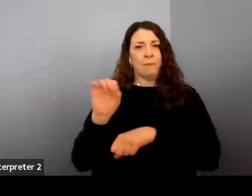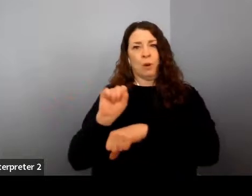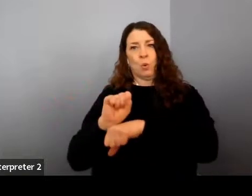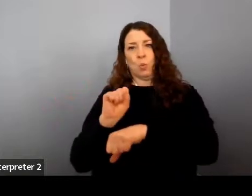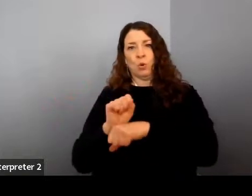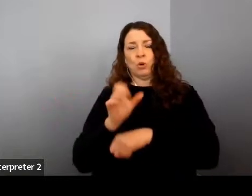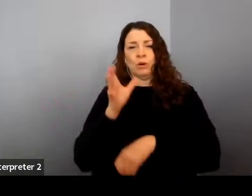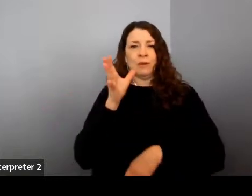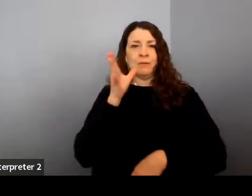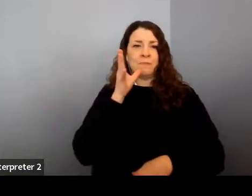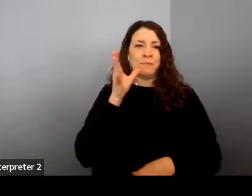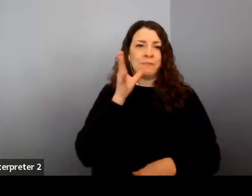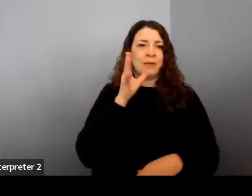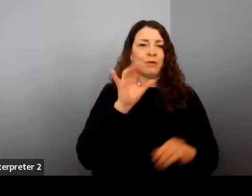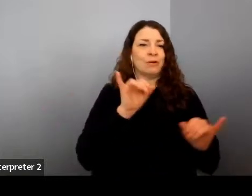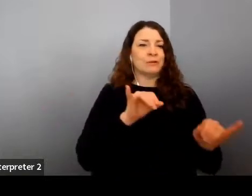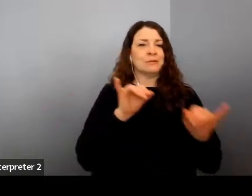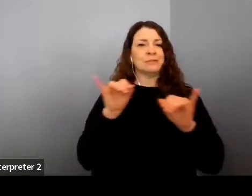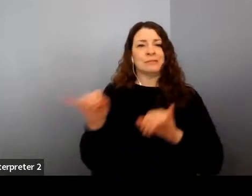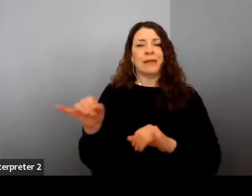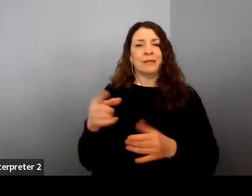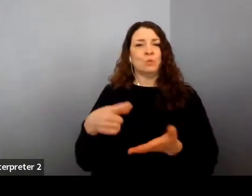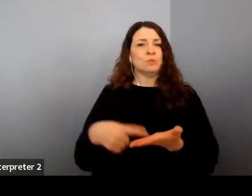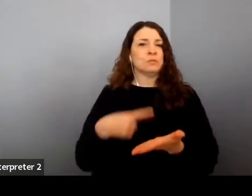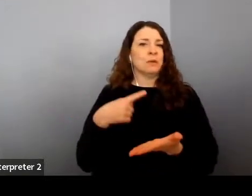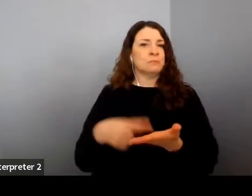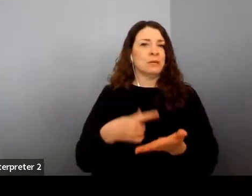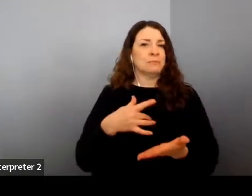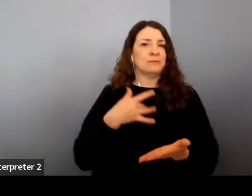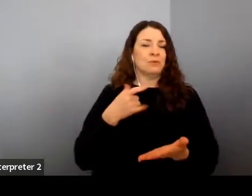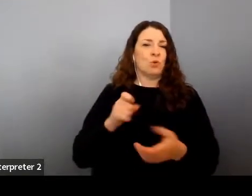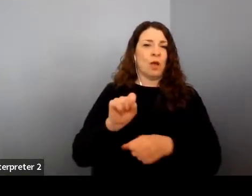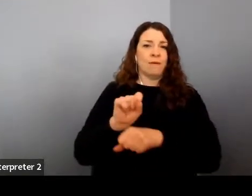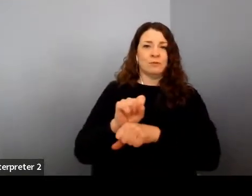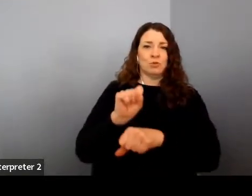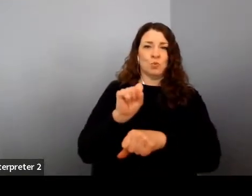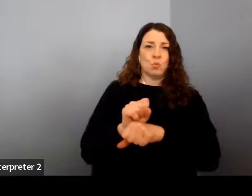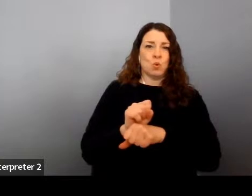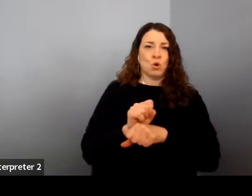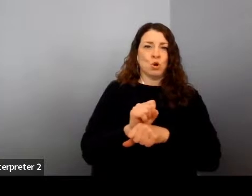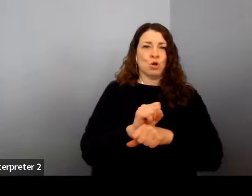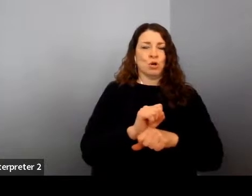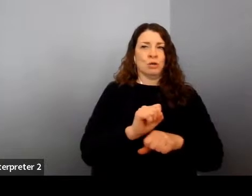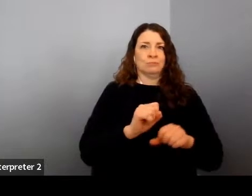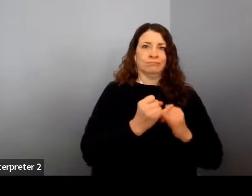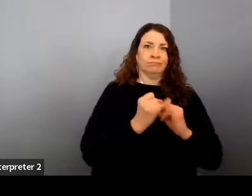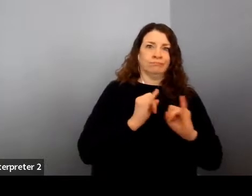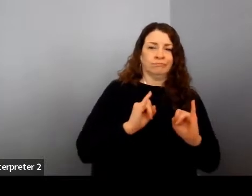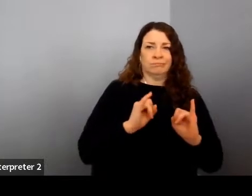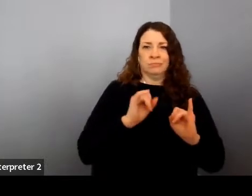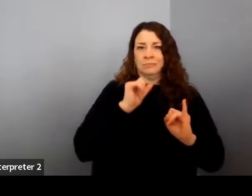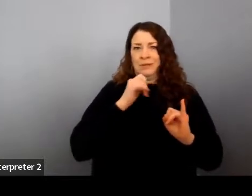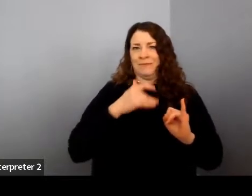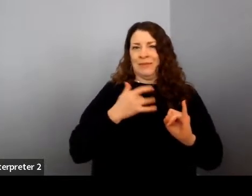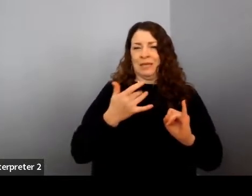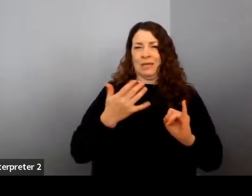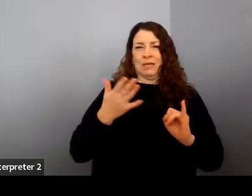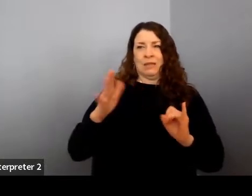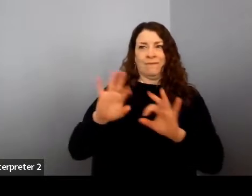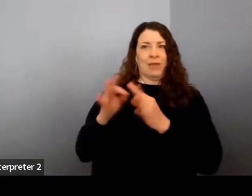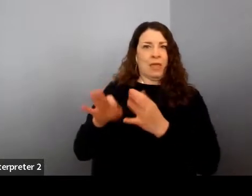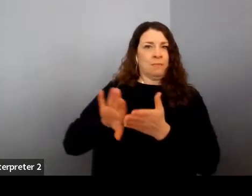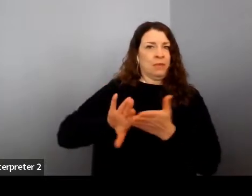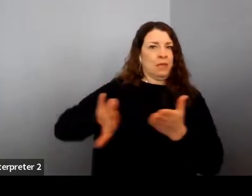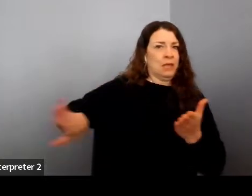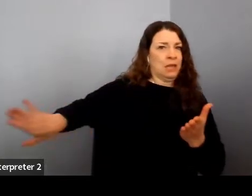Schrodinger's cat of parenthood, where you sometimes feel like you have to work as though you don't have a family and you have to parent as though you don't have a job.